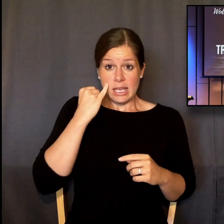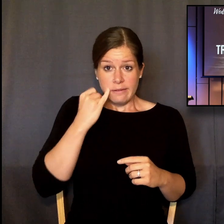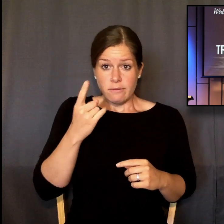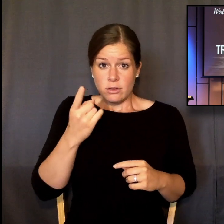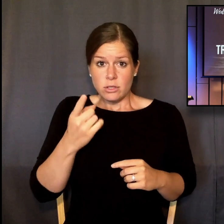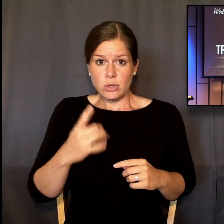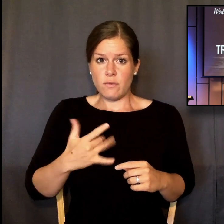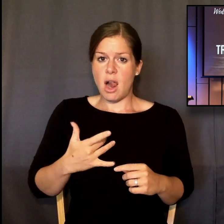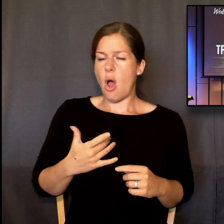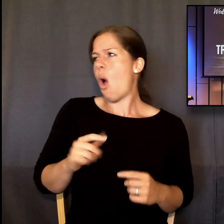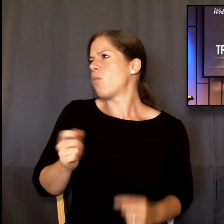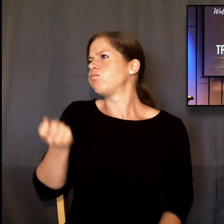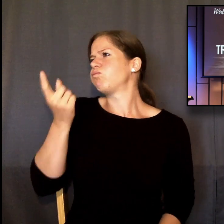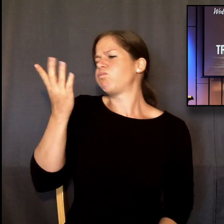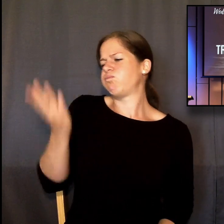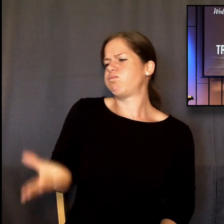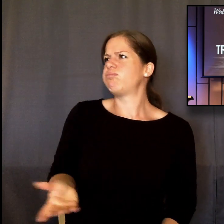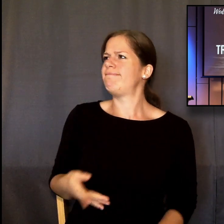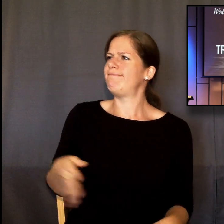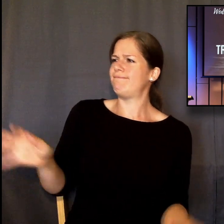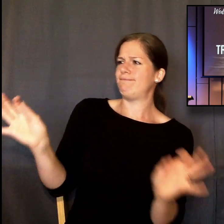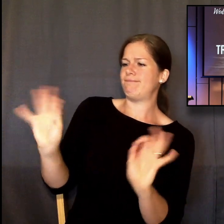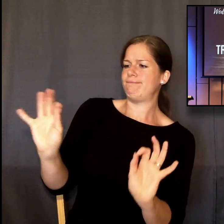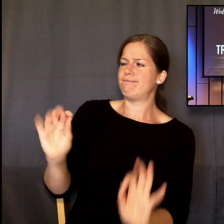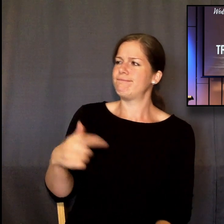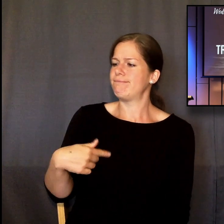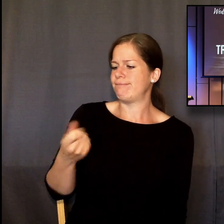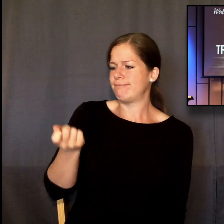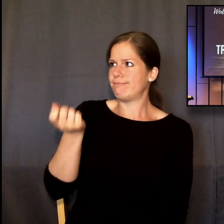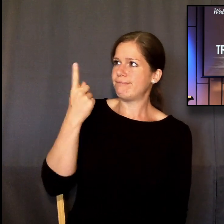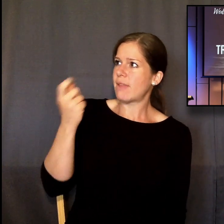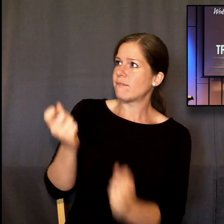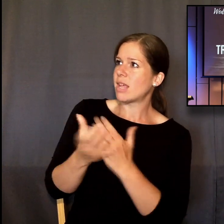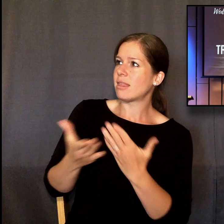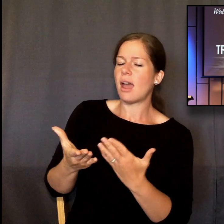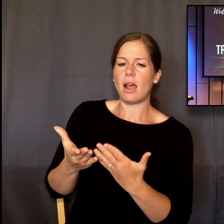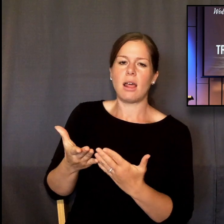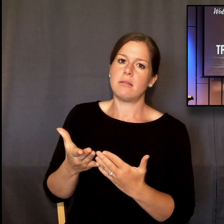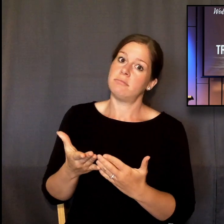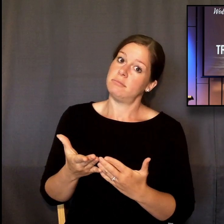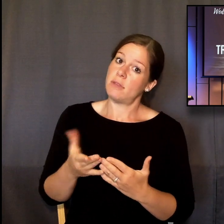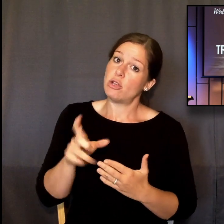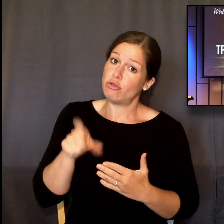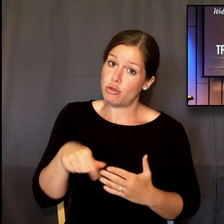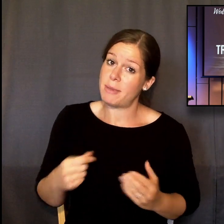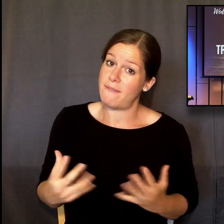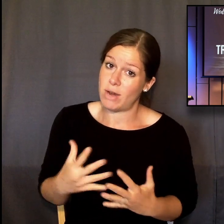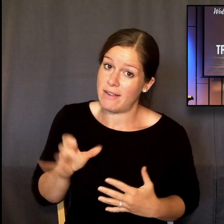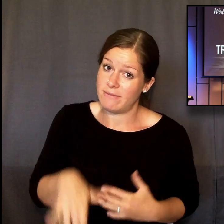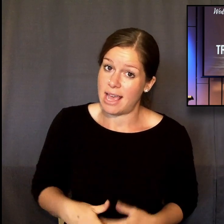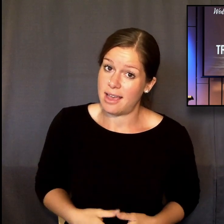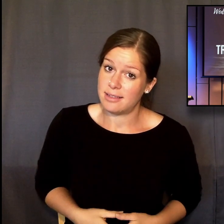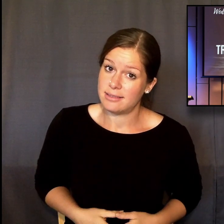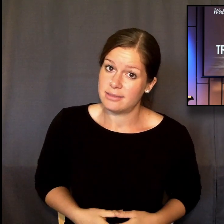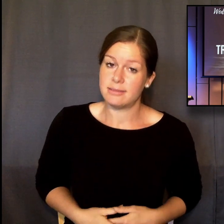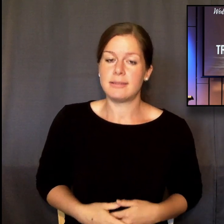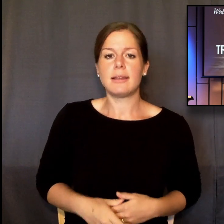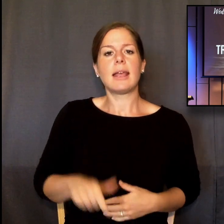can put your arms around completely and go, I've got him. I've mastered him. This is a subject that will bring us face to